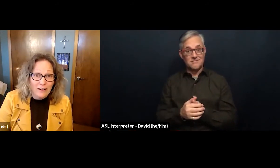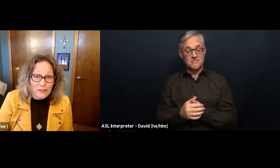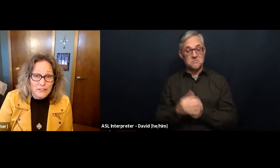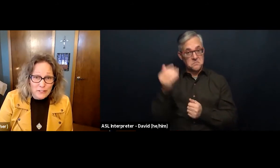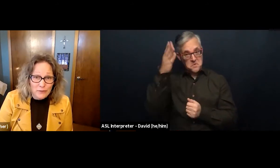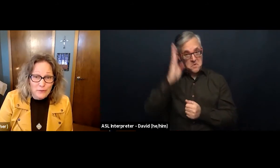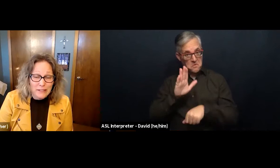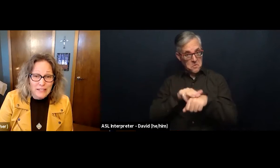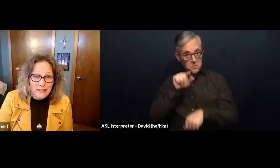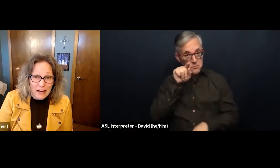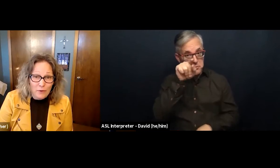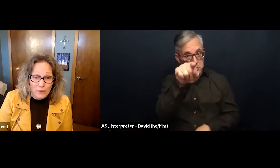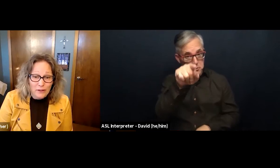calls you into that work?